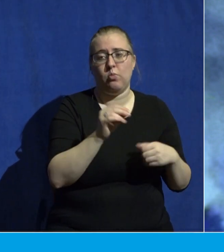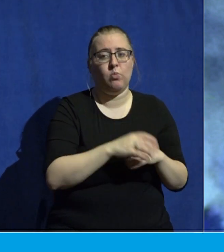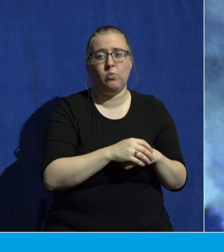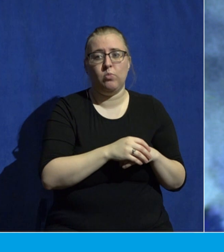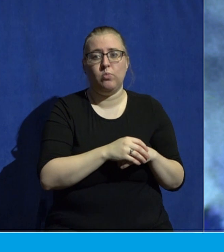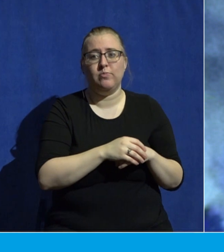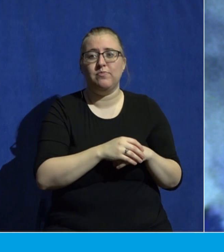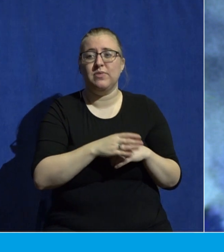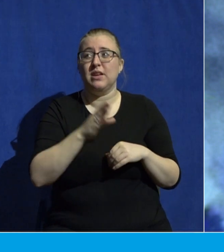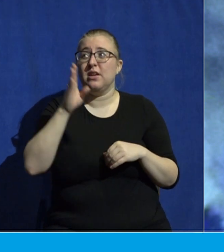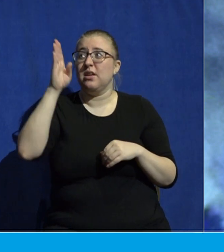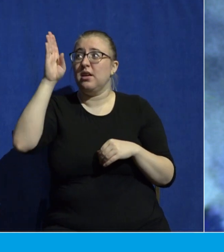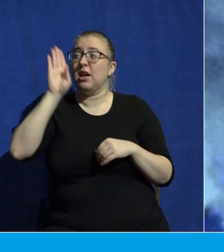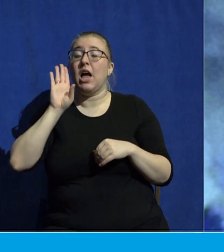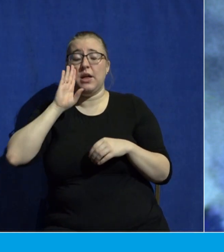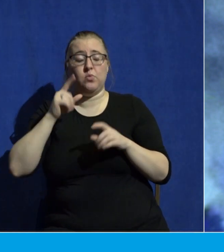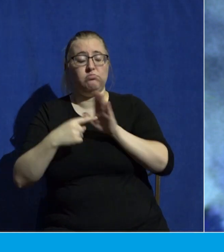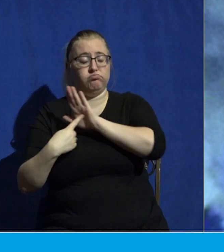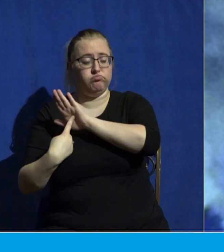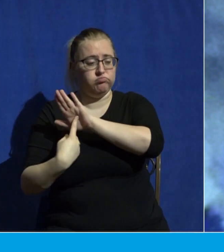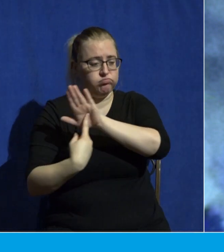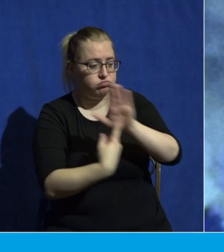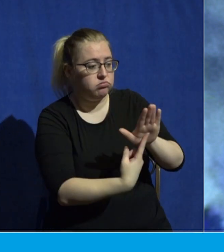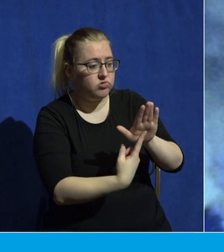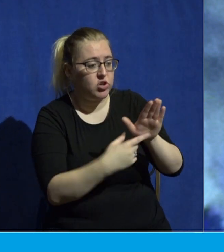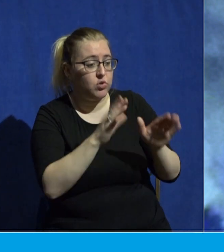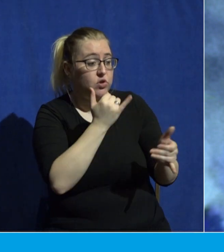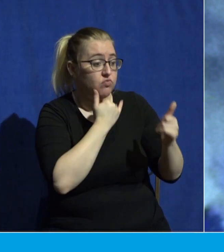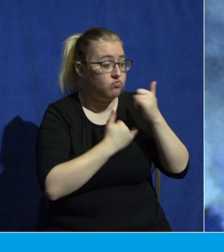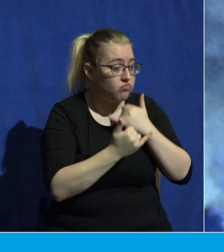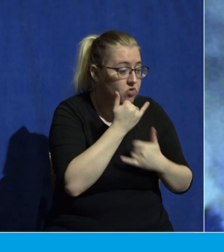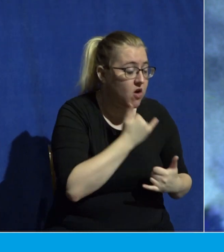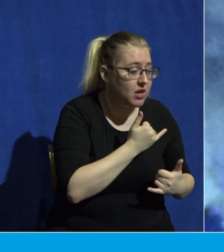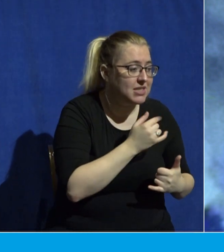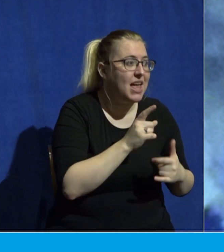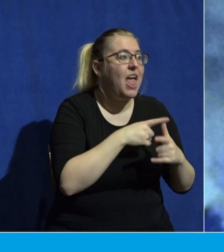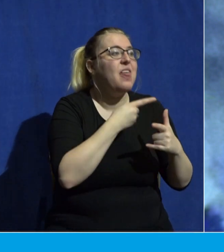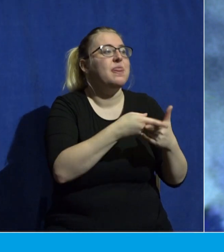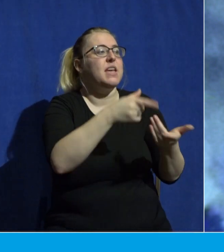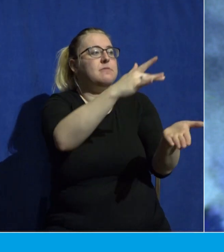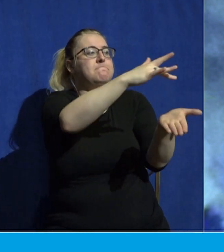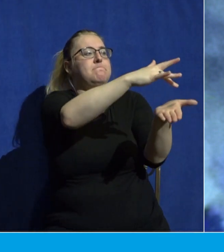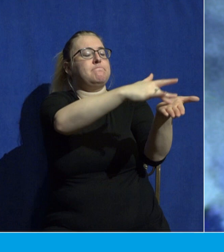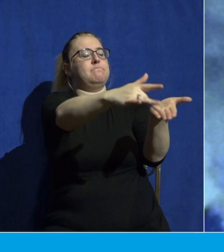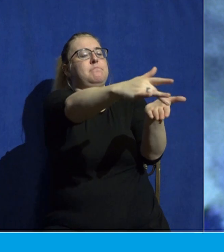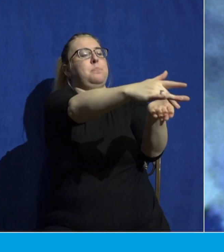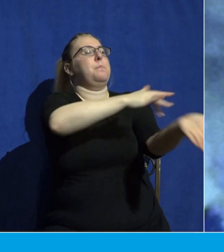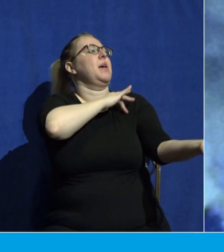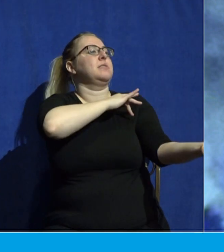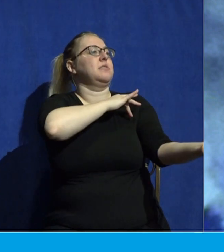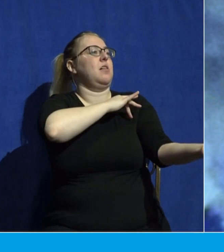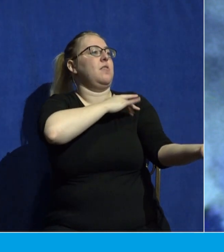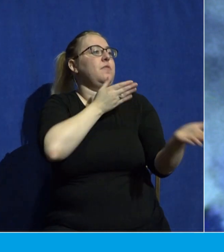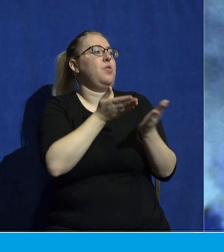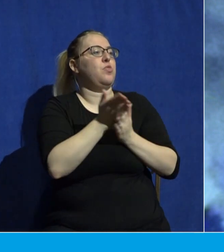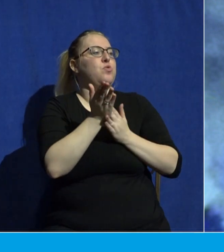God exposes your wrongs and then he pays for them in full by the death of his perfect